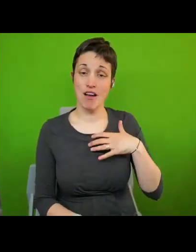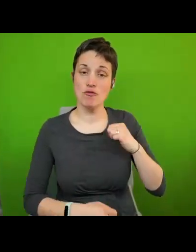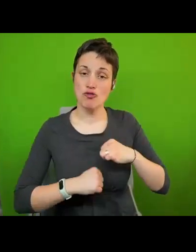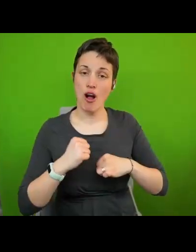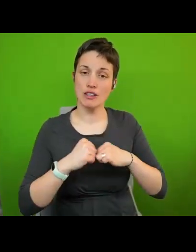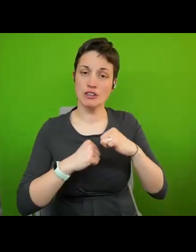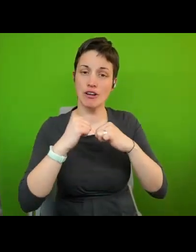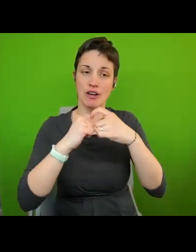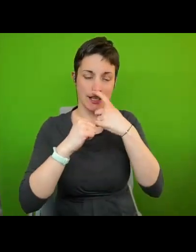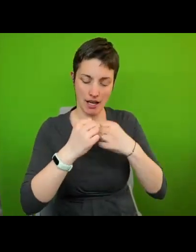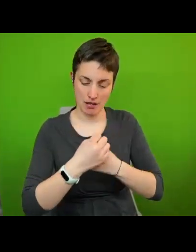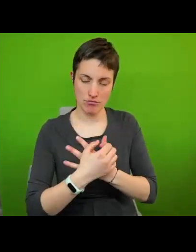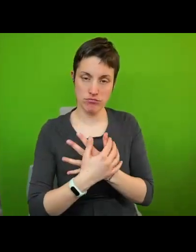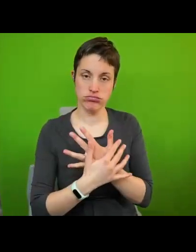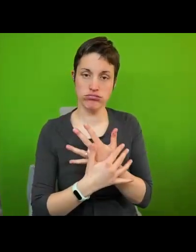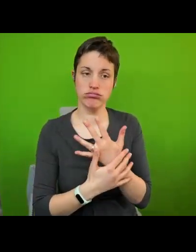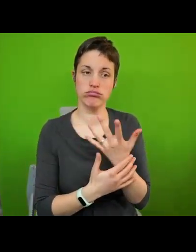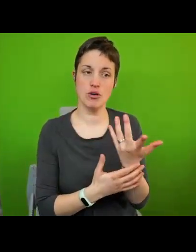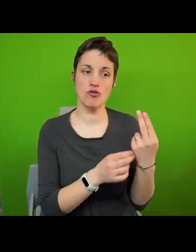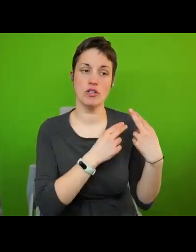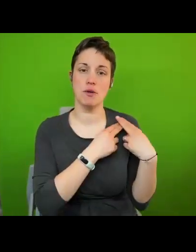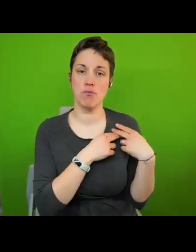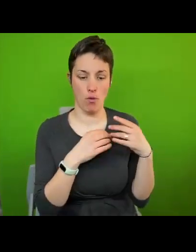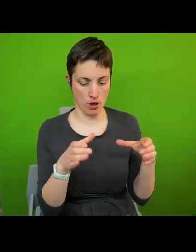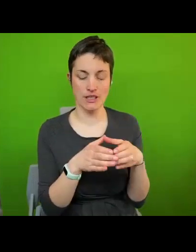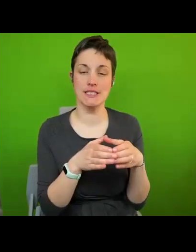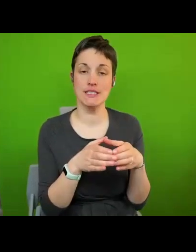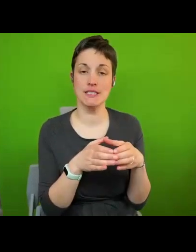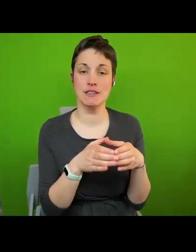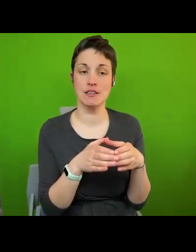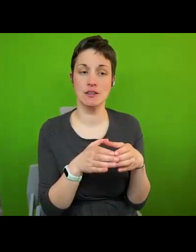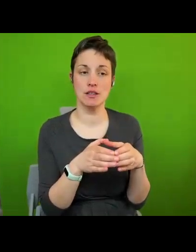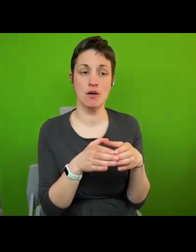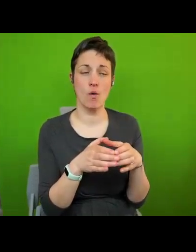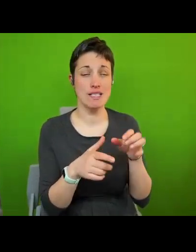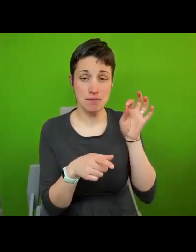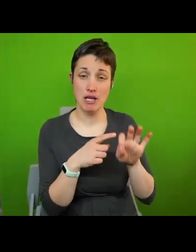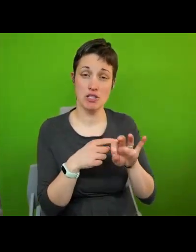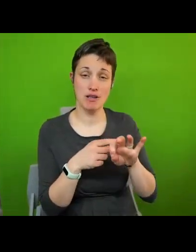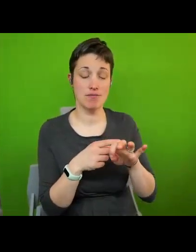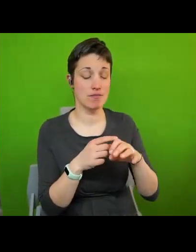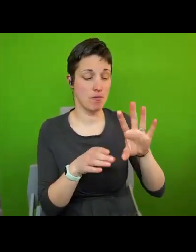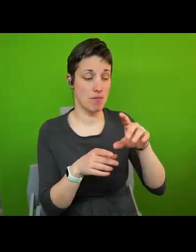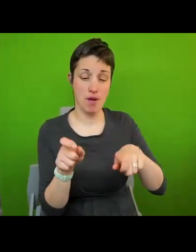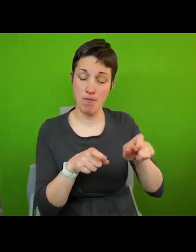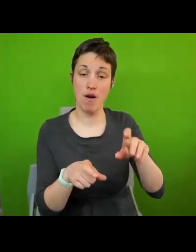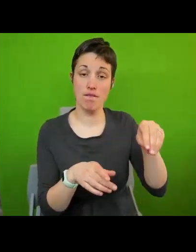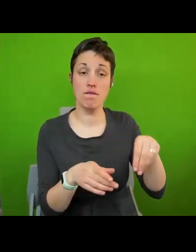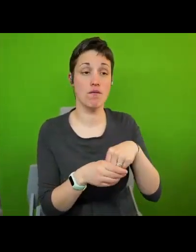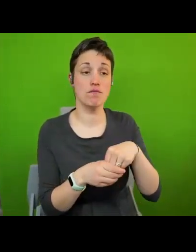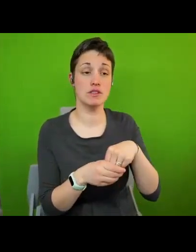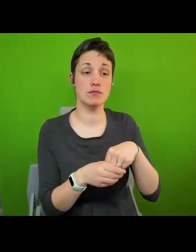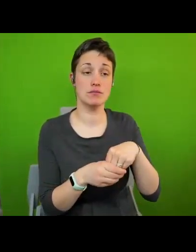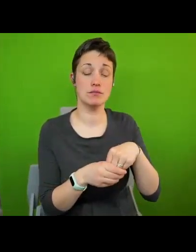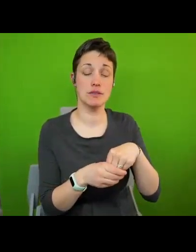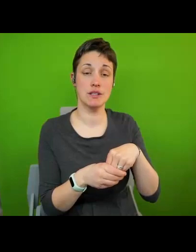responsible units of bodies at least the engagement of stakeholders and wing out the human